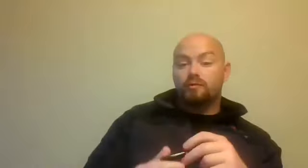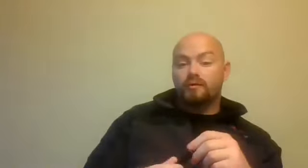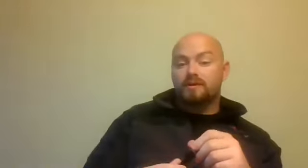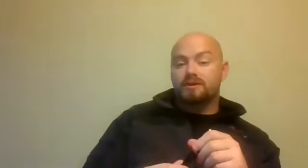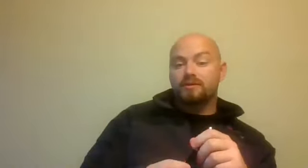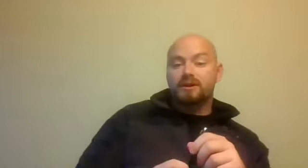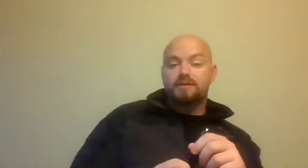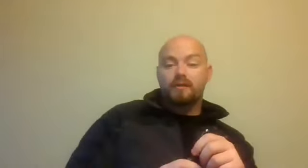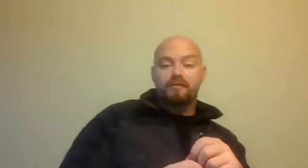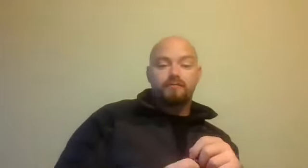where security officers are often.